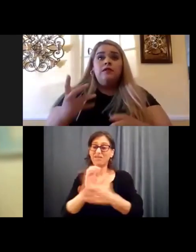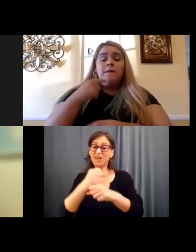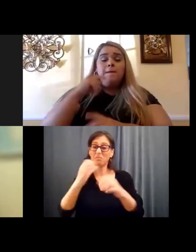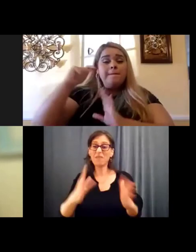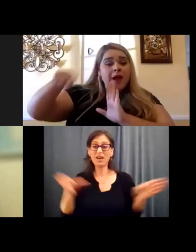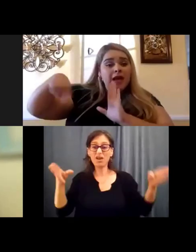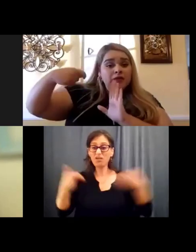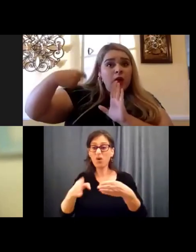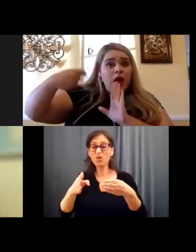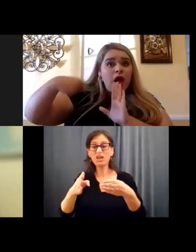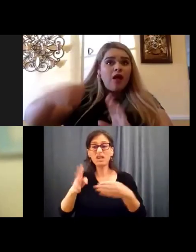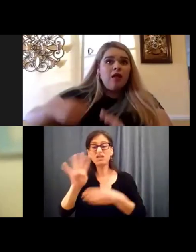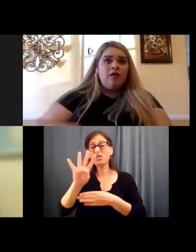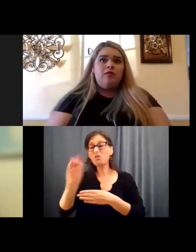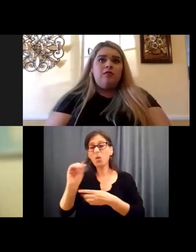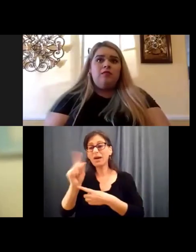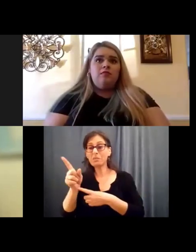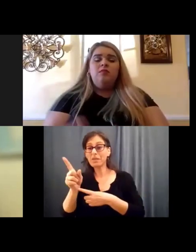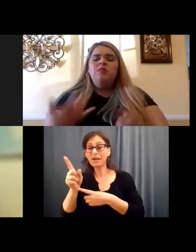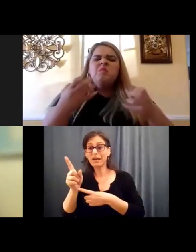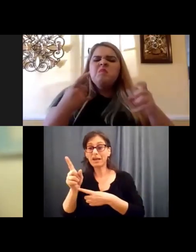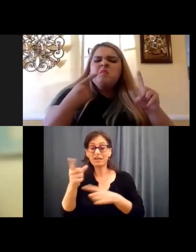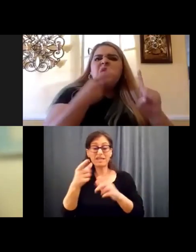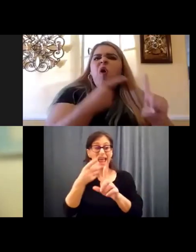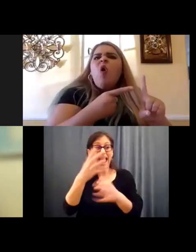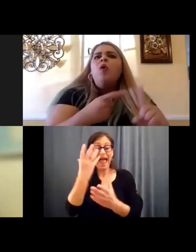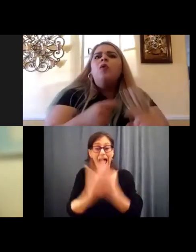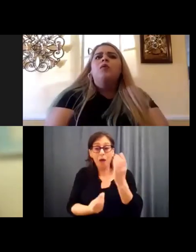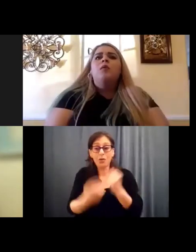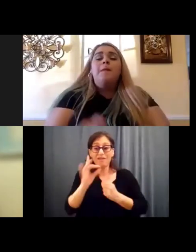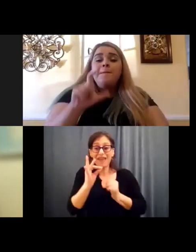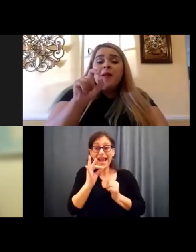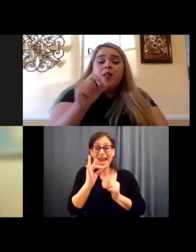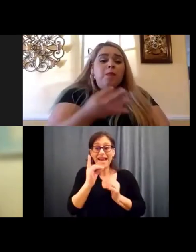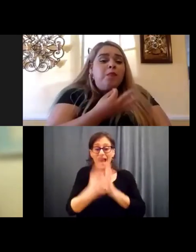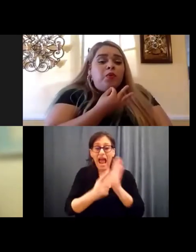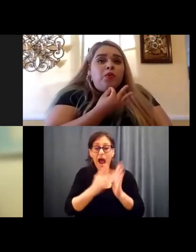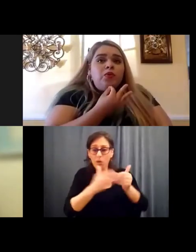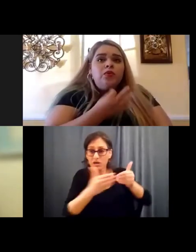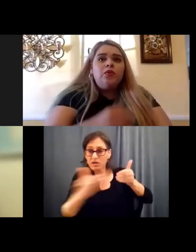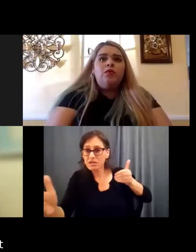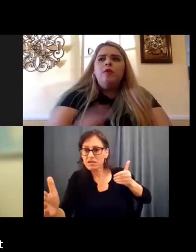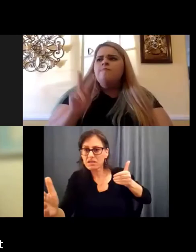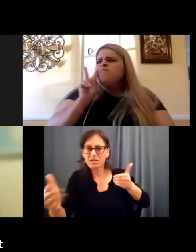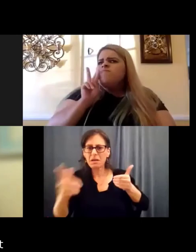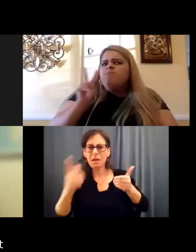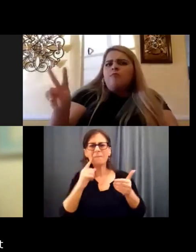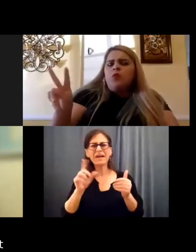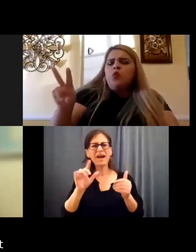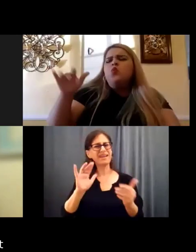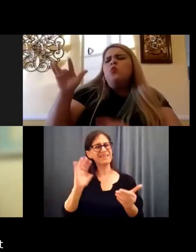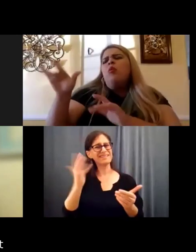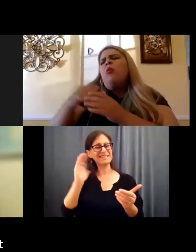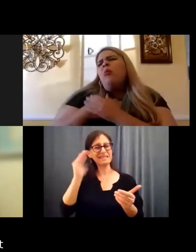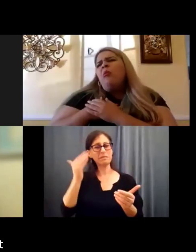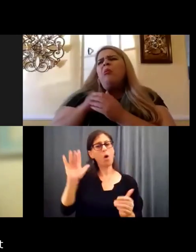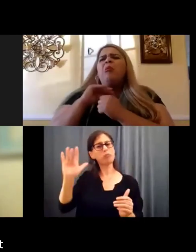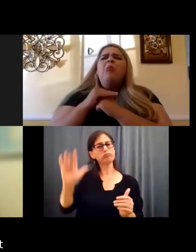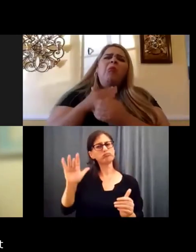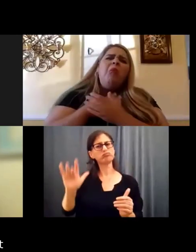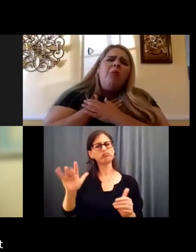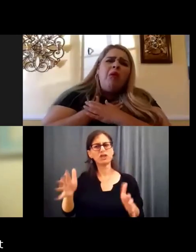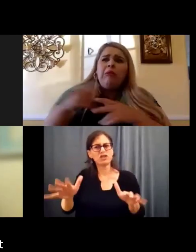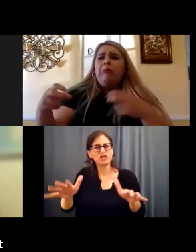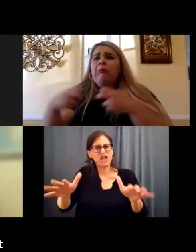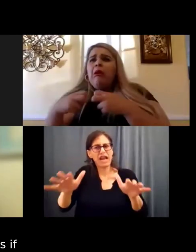Um, and mostly almost pitying him because he had those shakes that